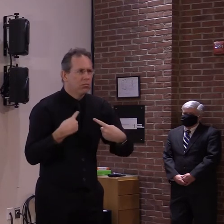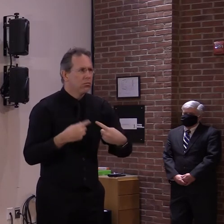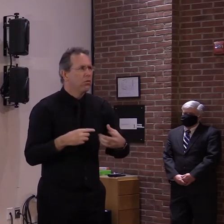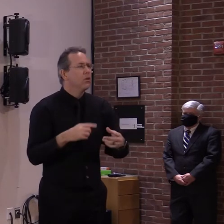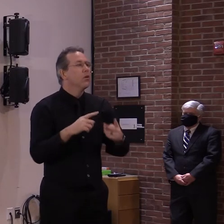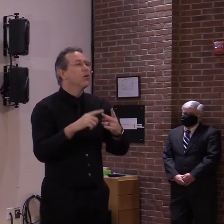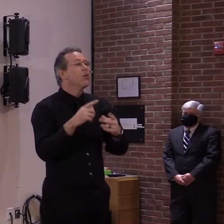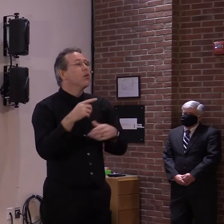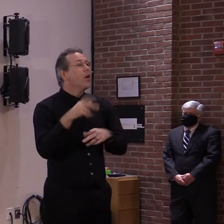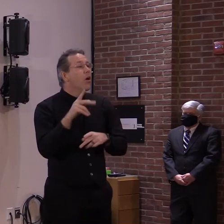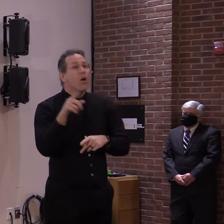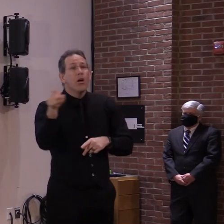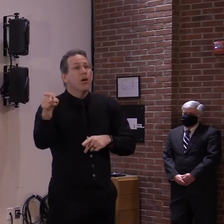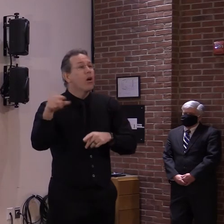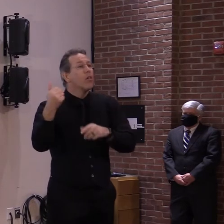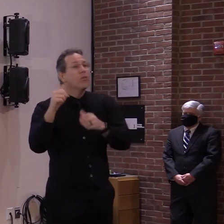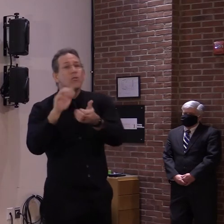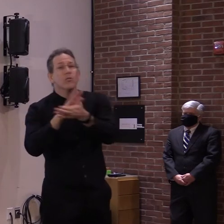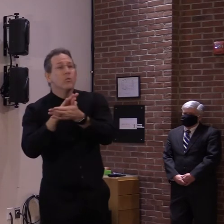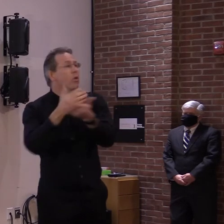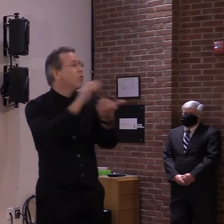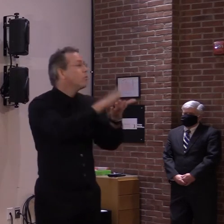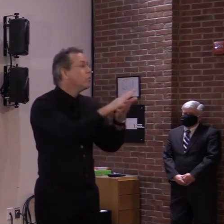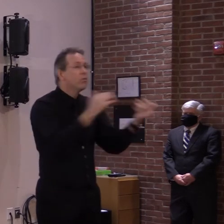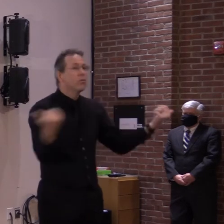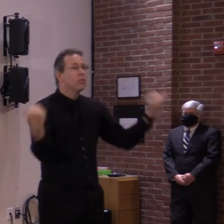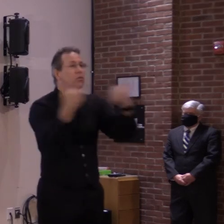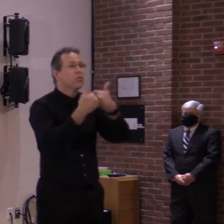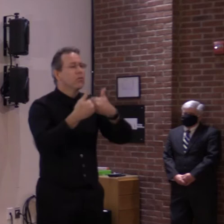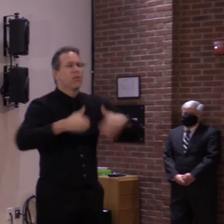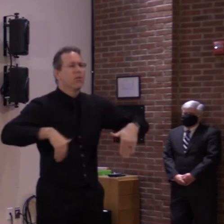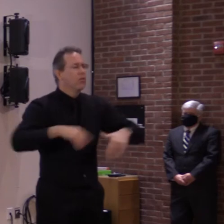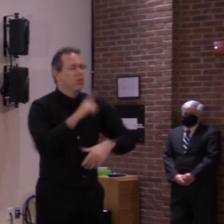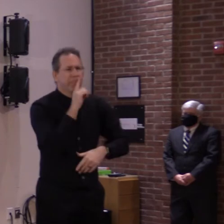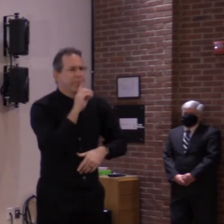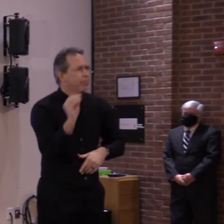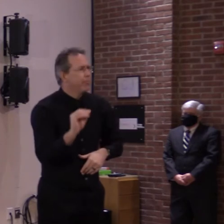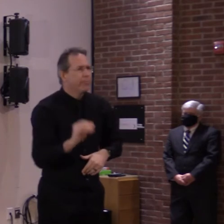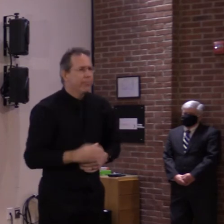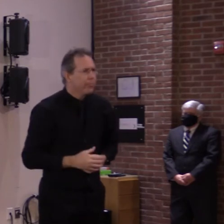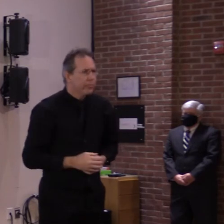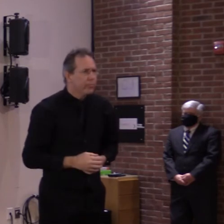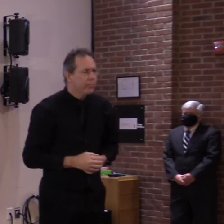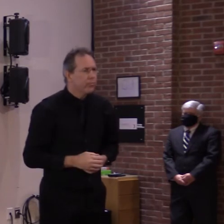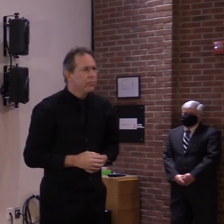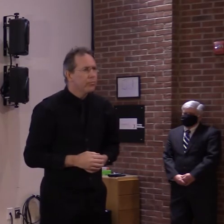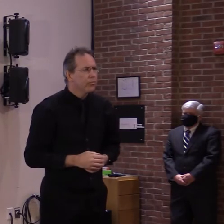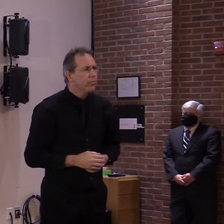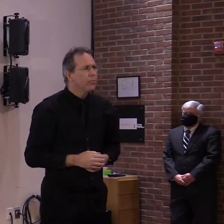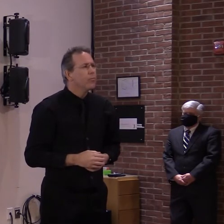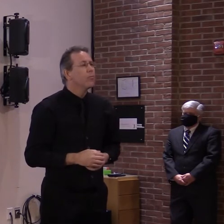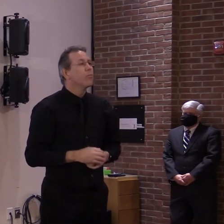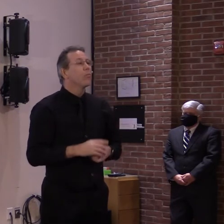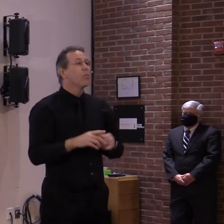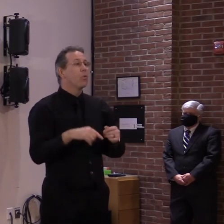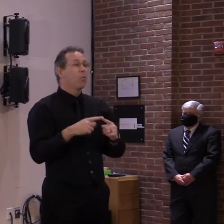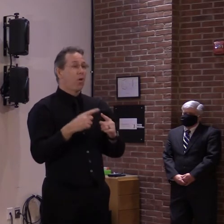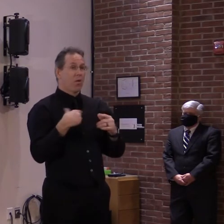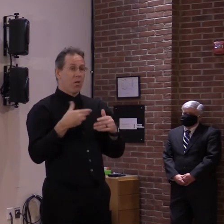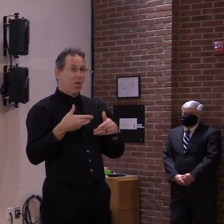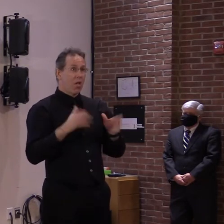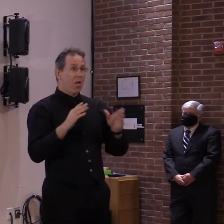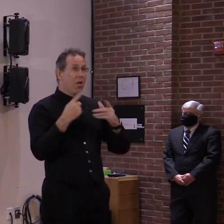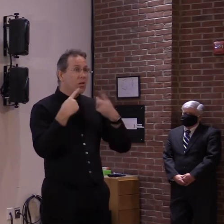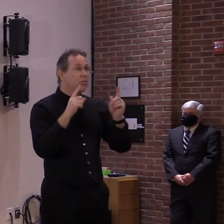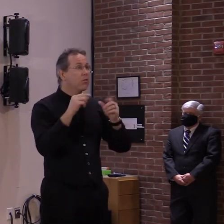answer to your next question, I don't know, uh, when exactly that's going to be. Um, but, um, but we'll just have to see,